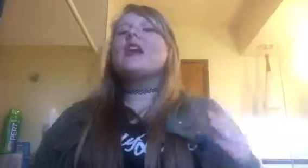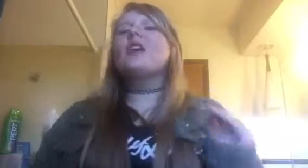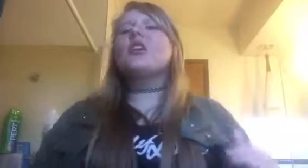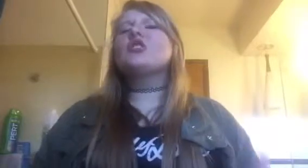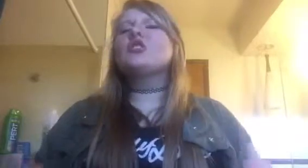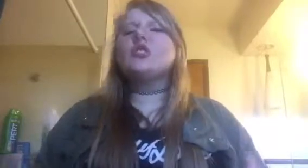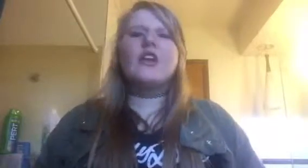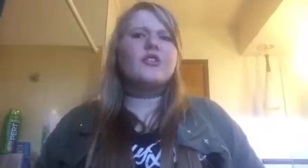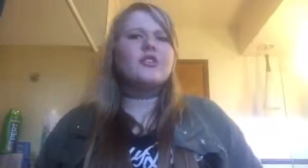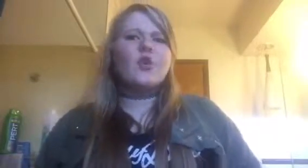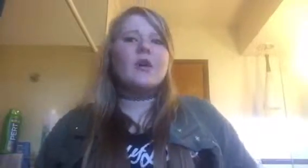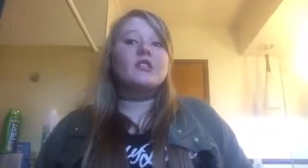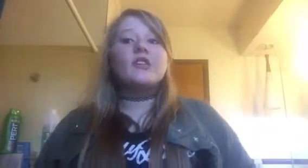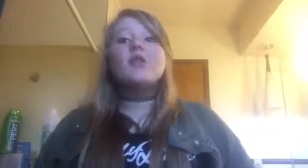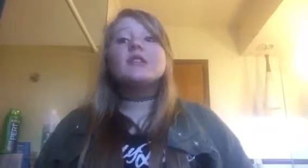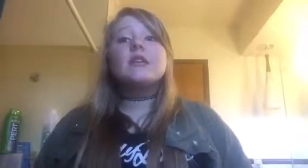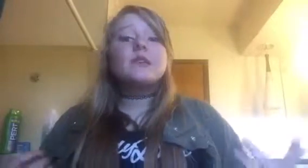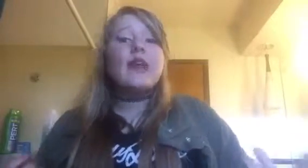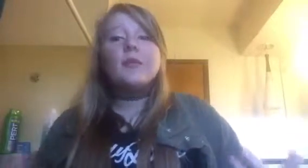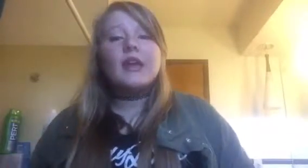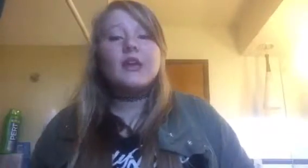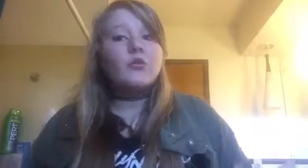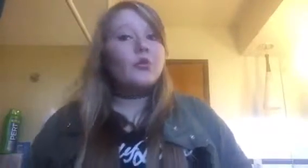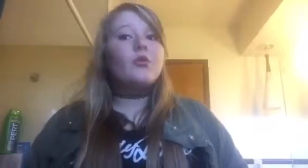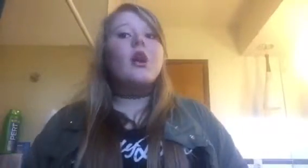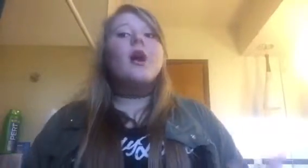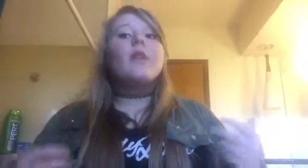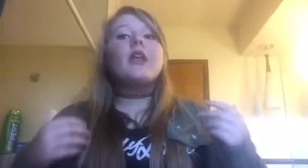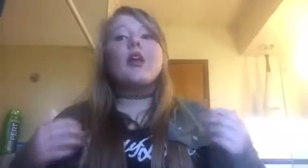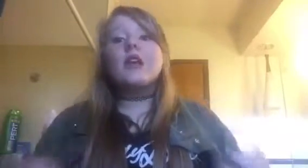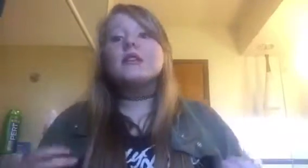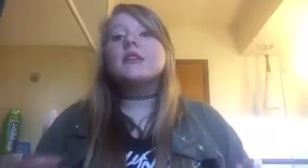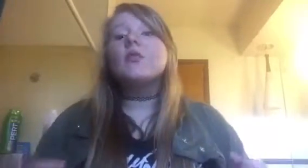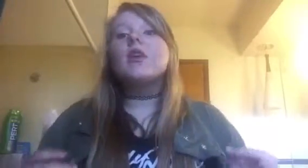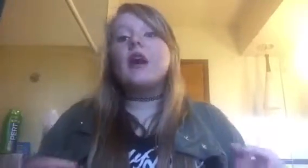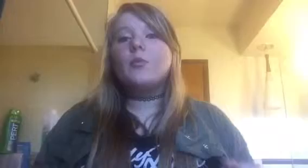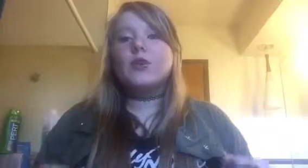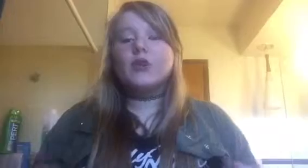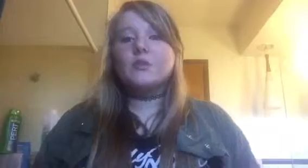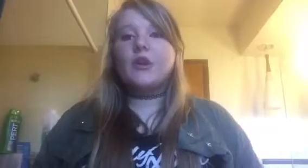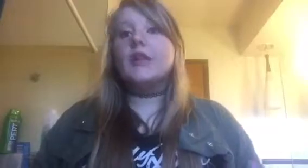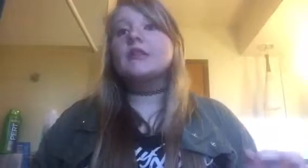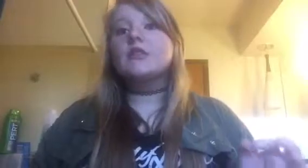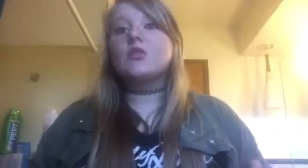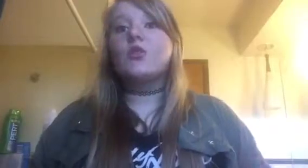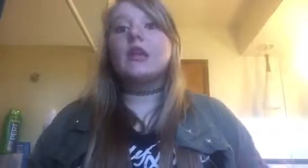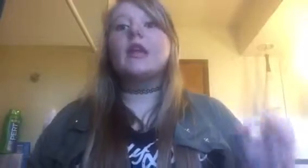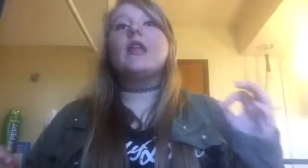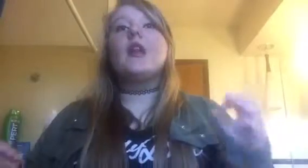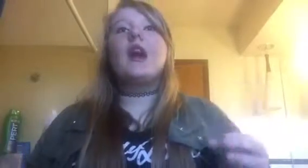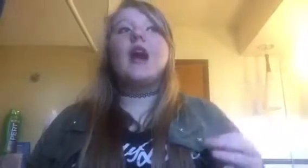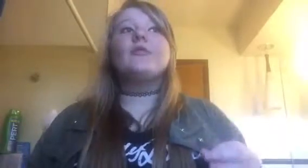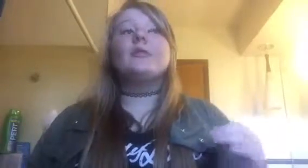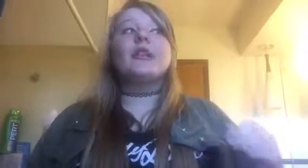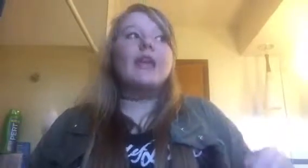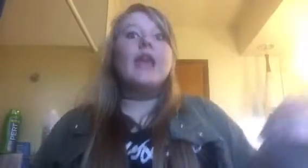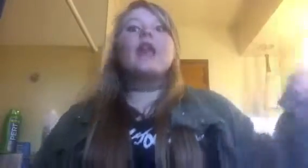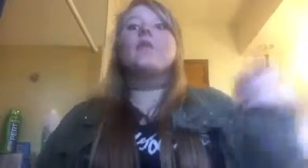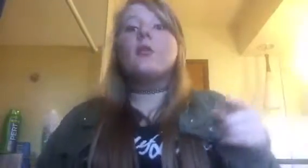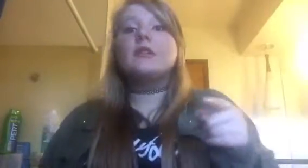try not to share so much. I know it seems kind of mean and rude, but it honestly will help your experience in schooling and not have to be like, hey, can I borrow a